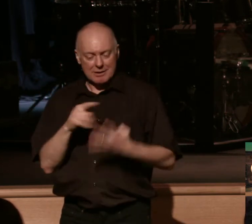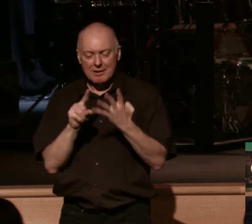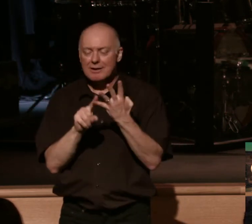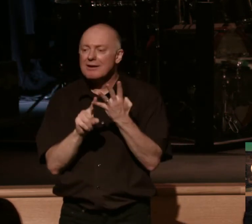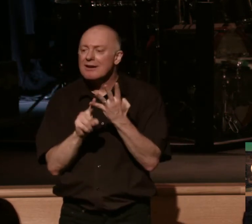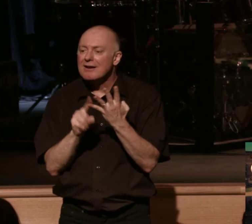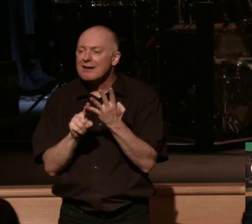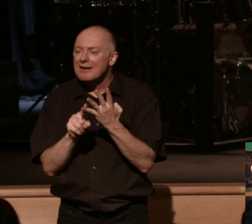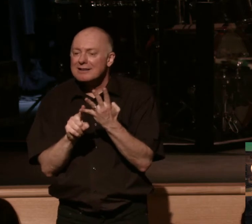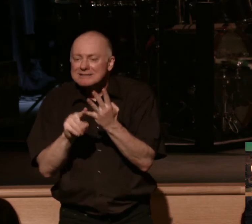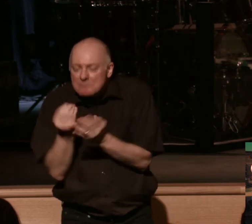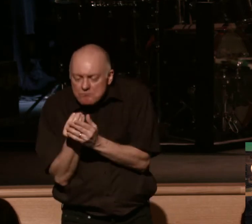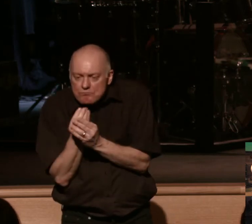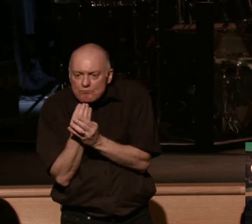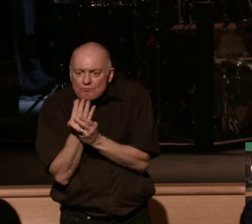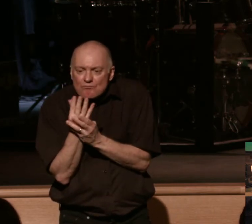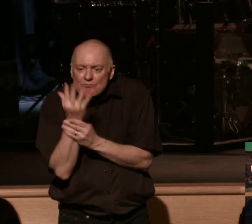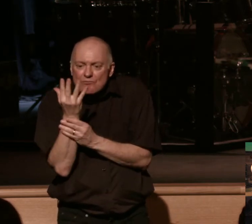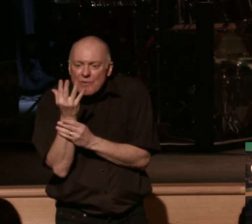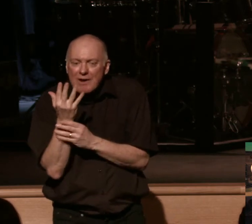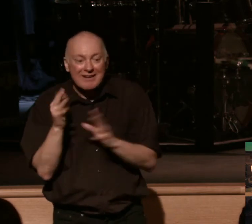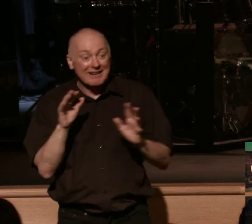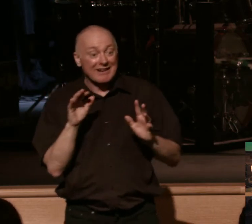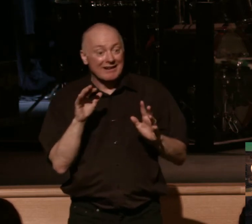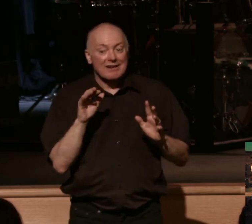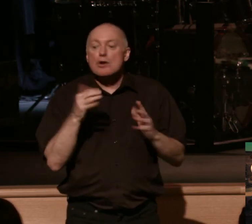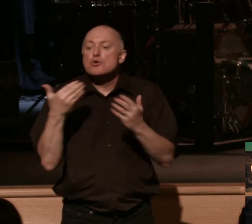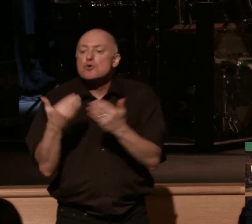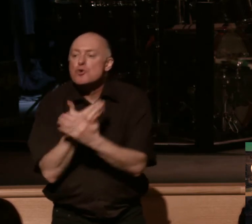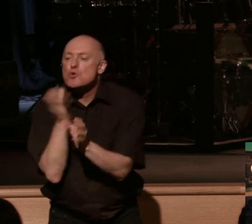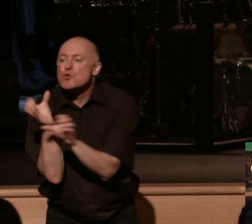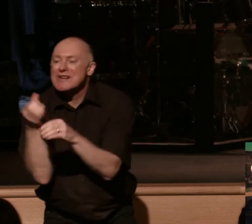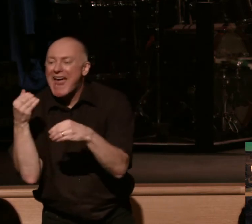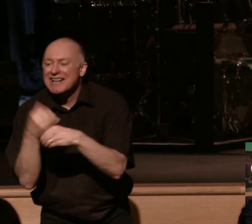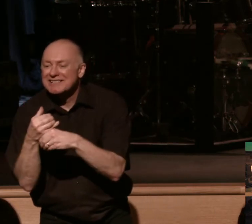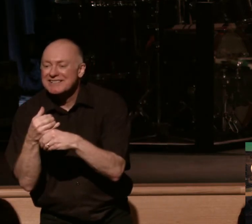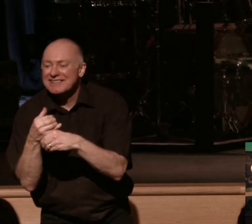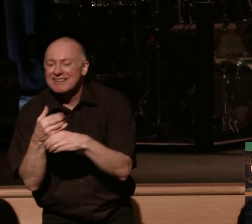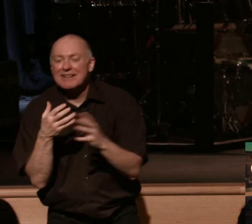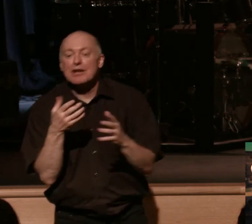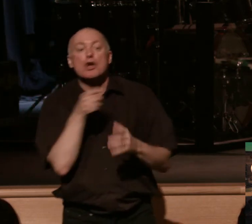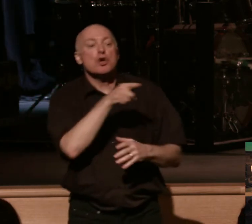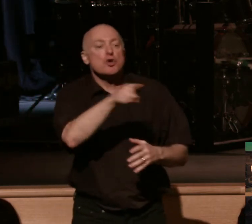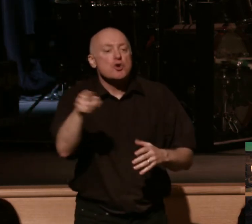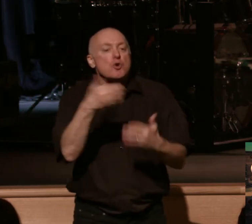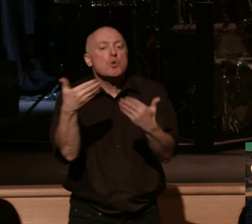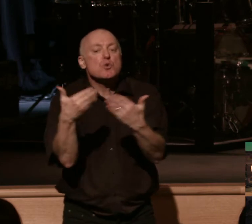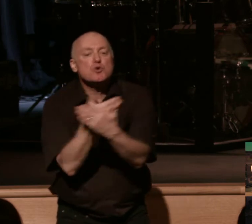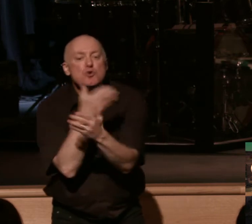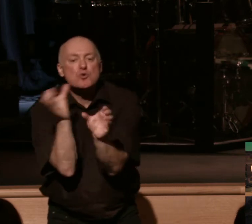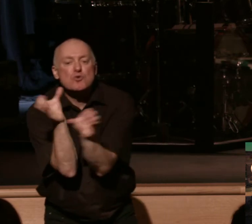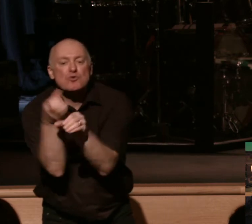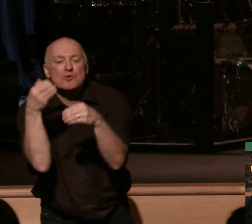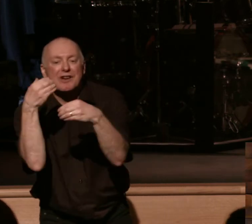little sprout of creation, that's our theme verse, that's our text, new creation. To be made new means that you are a new creature, you are a new